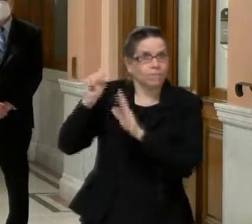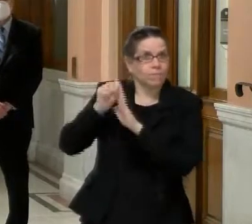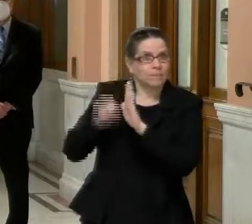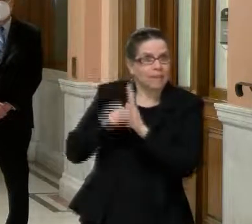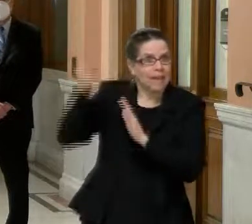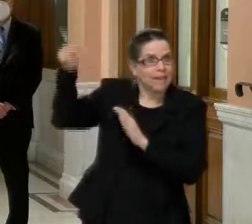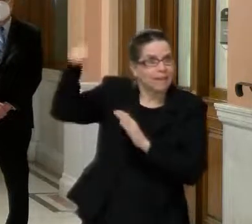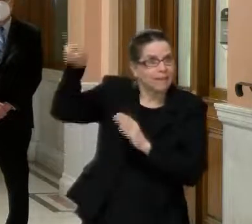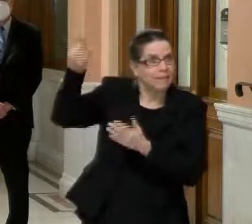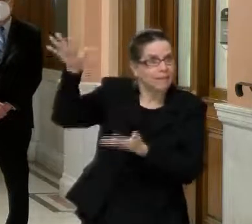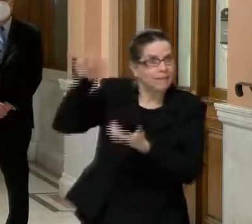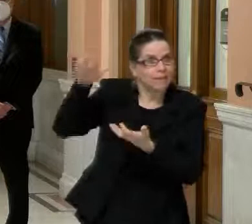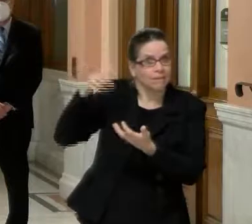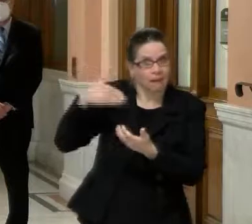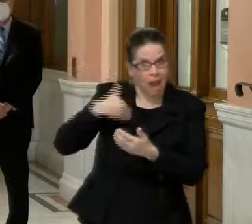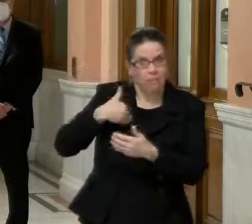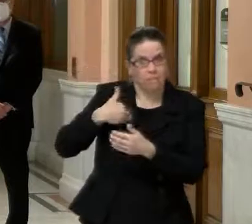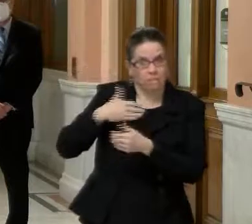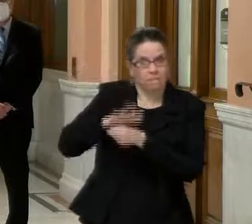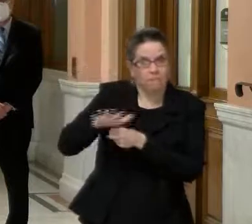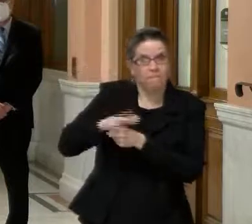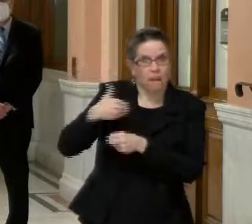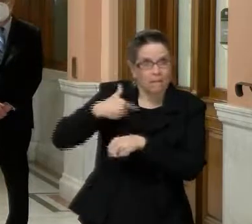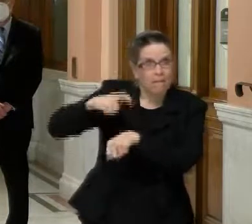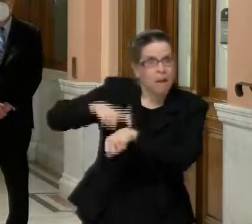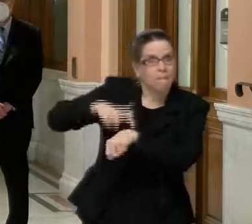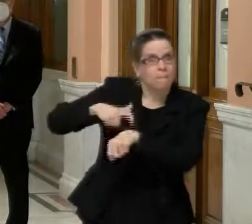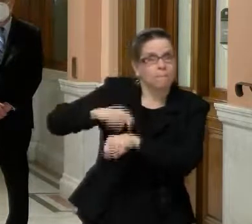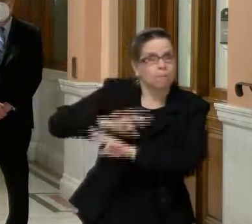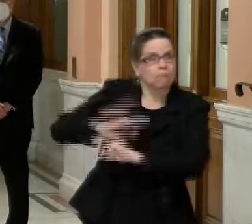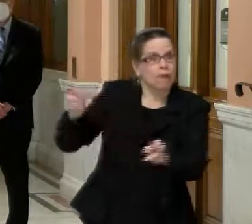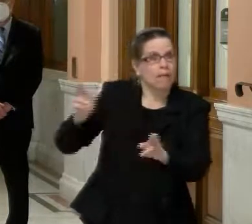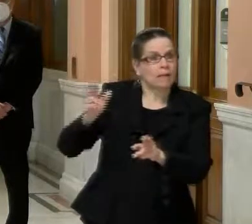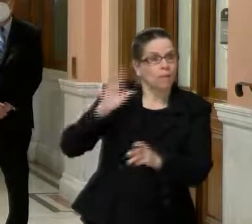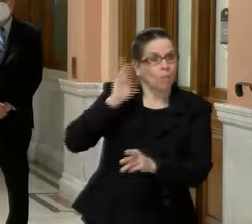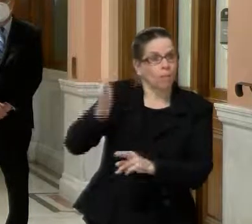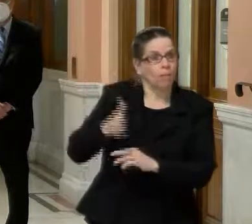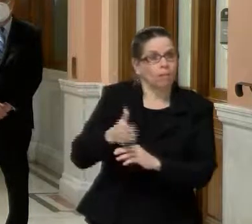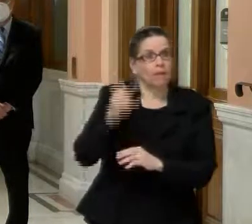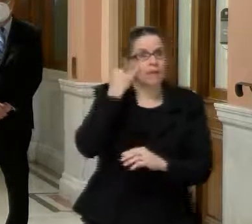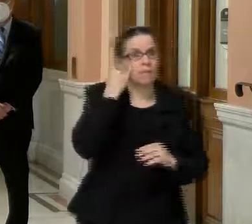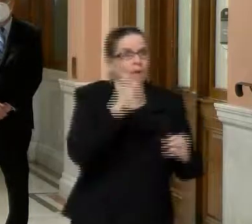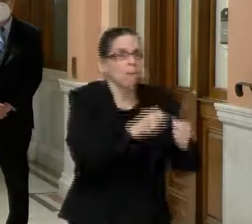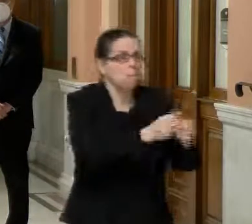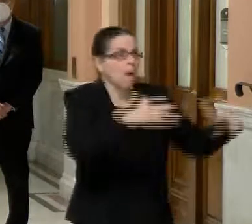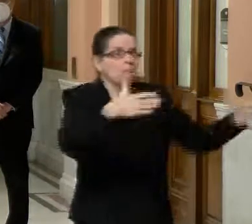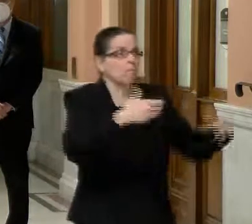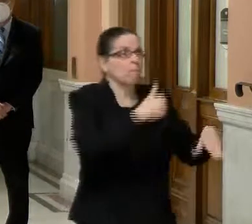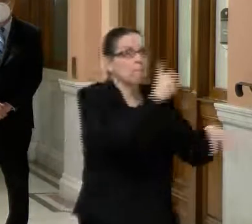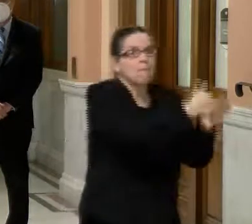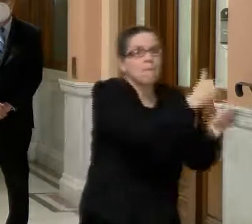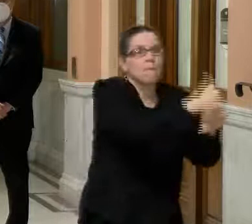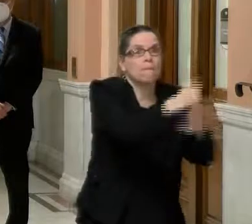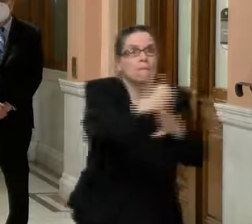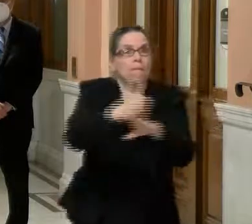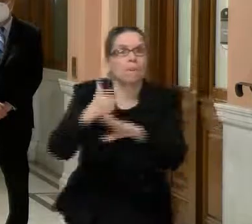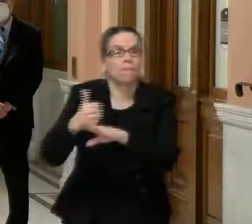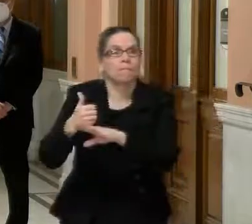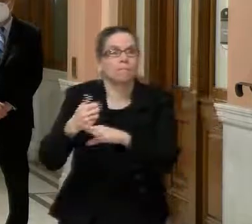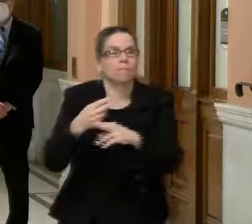And if the increase, um, is, is large enough, would you get, would you be able to expand and create new sites, um, kind of at a short notice?